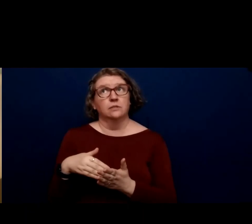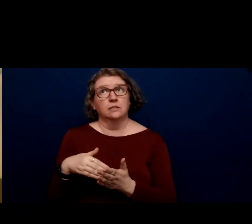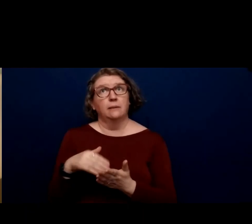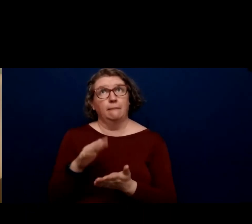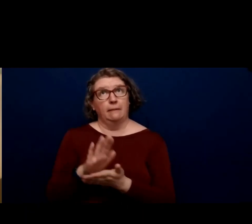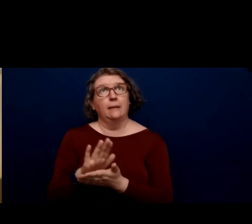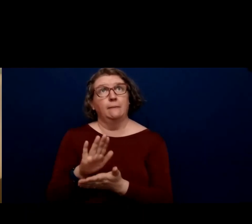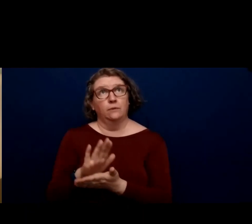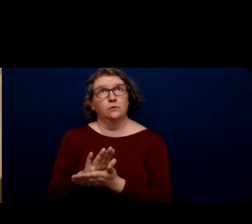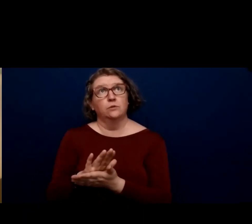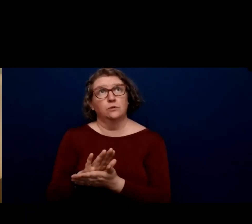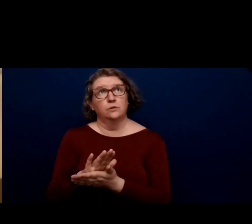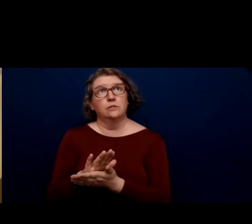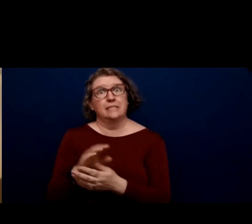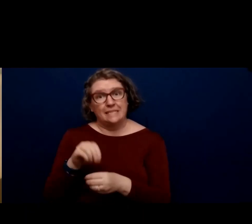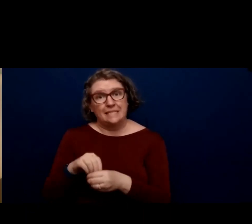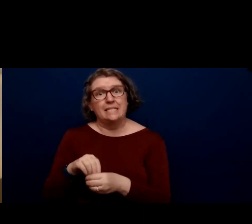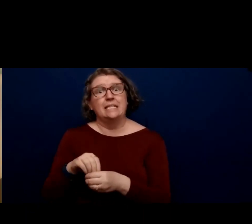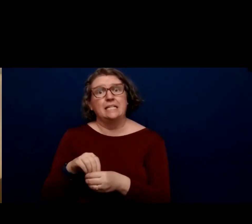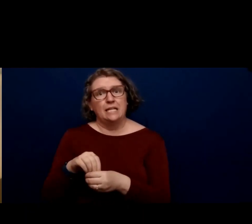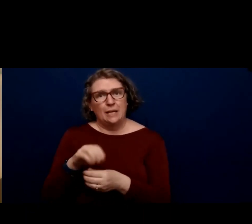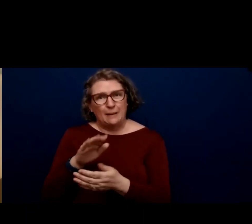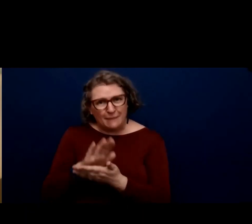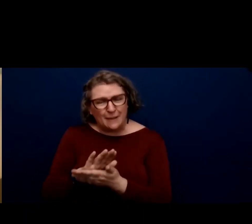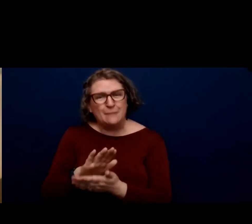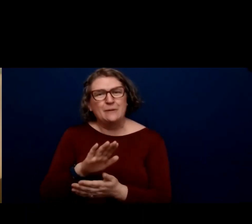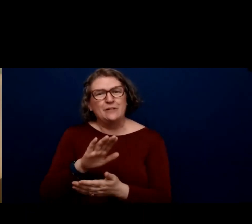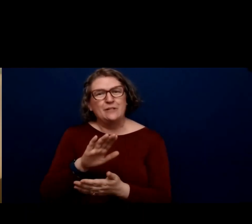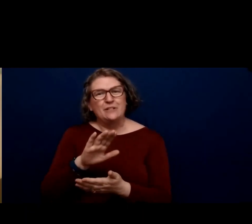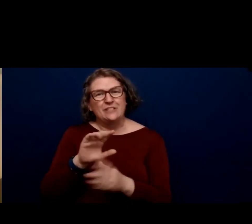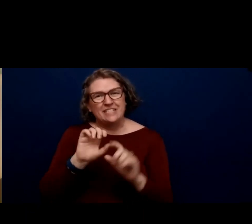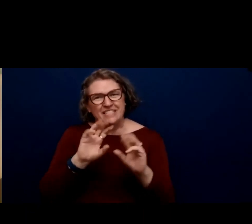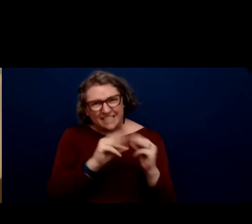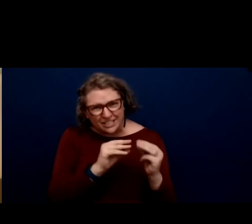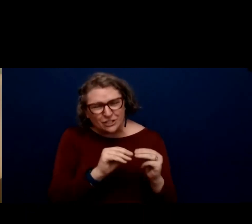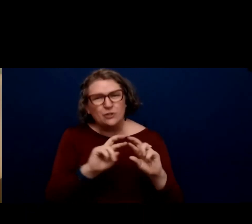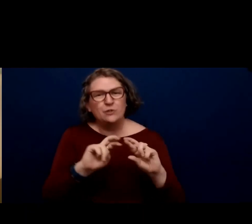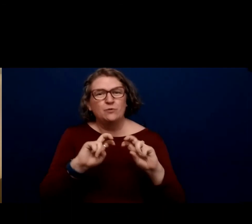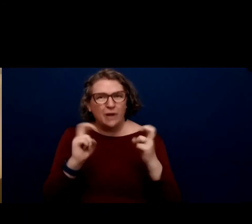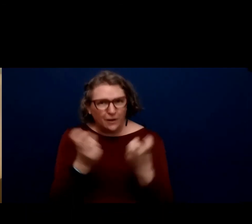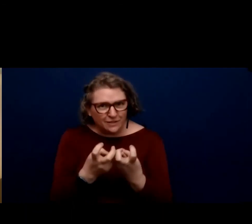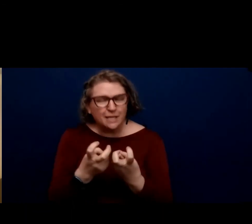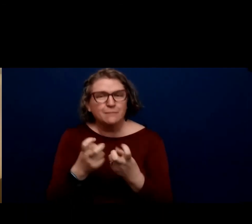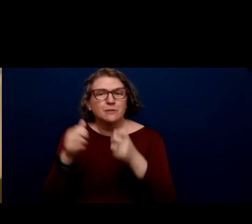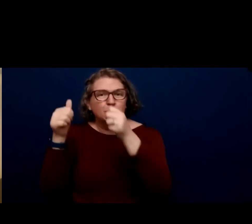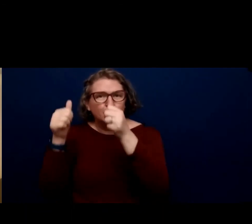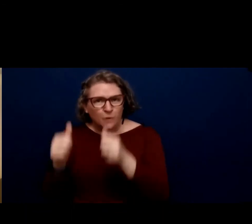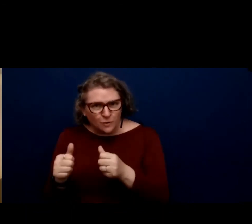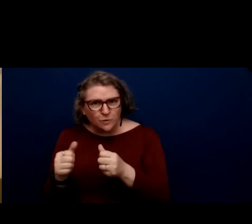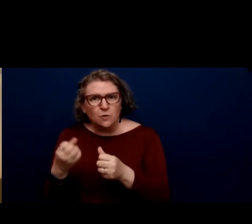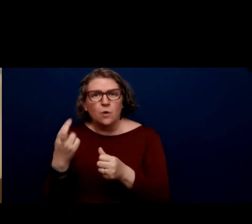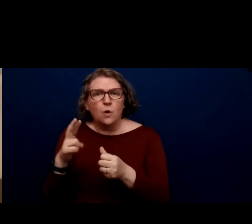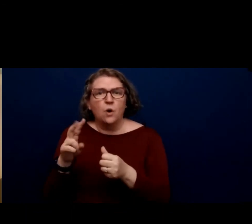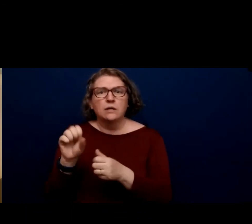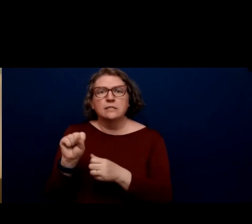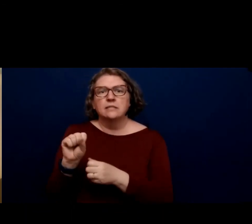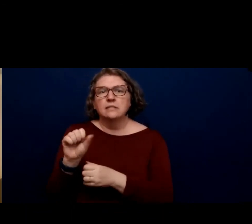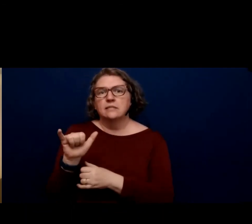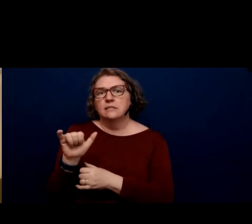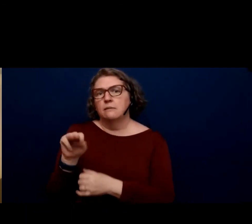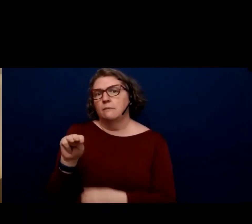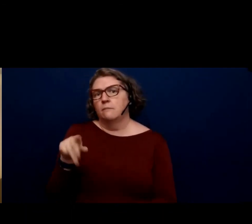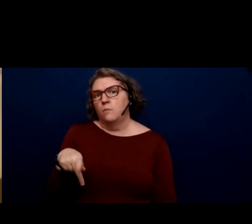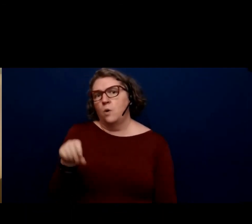papers in paper sessions, poster sessions, round tables, or, um, or in Symposia that